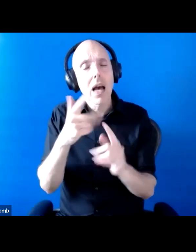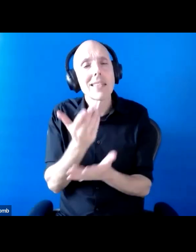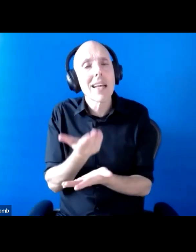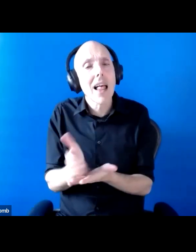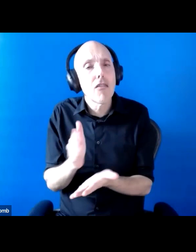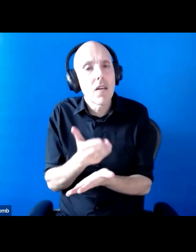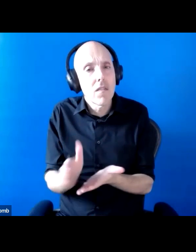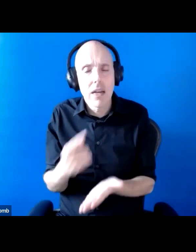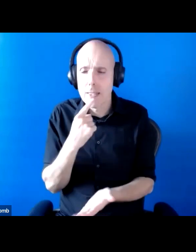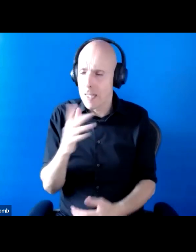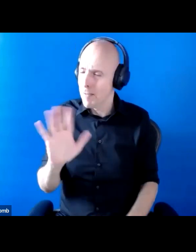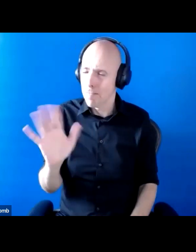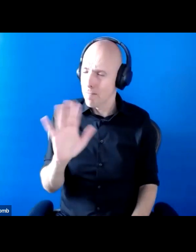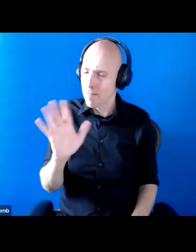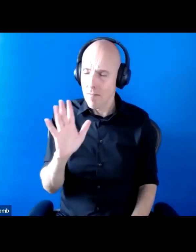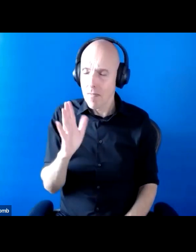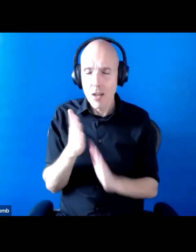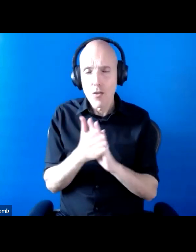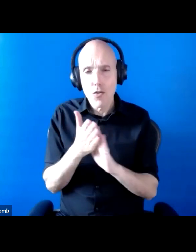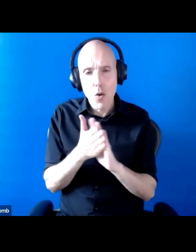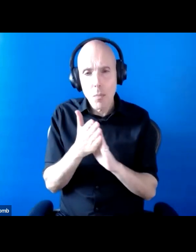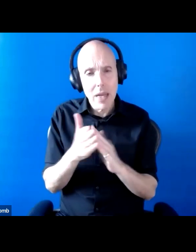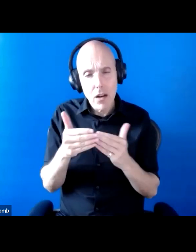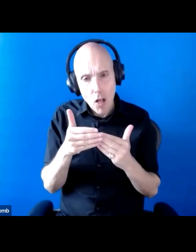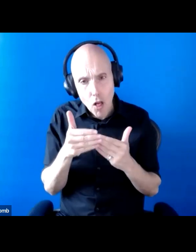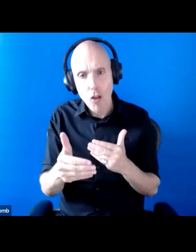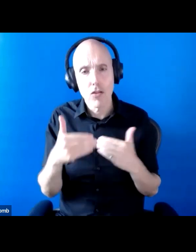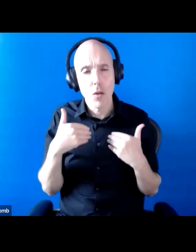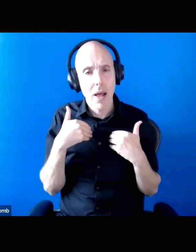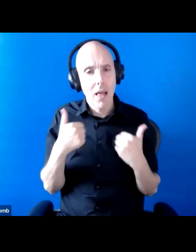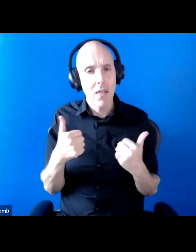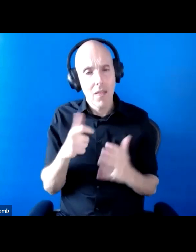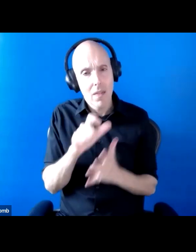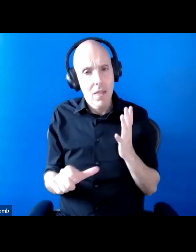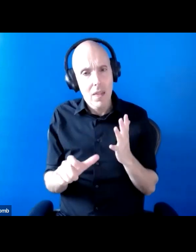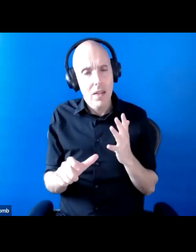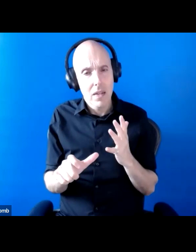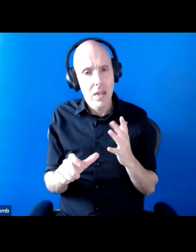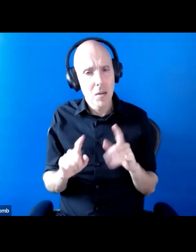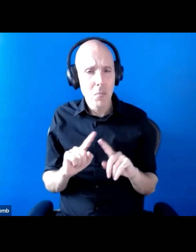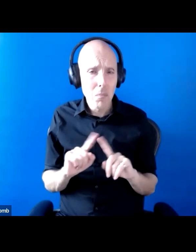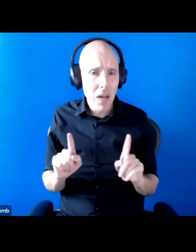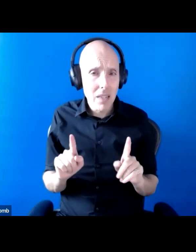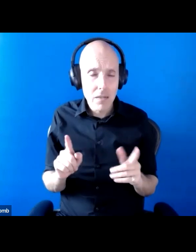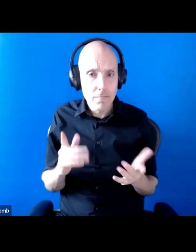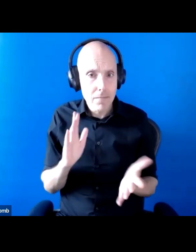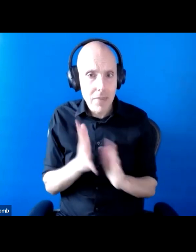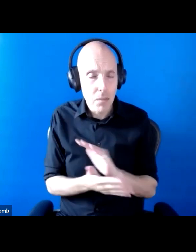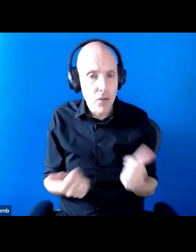this didn't affect people with long term disabilities. But in a sense, the damage was done, and